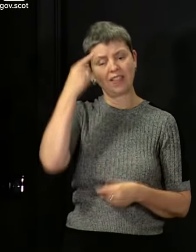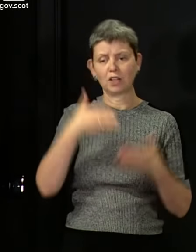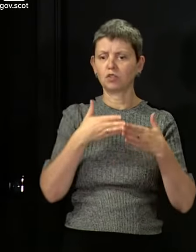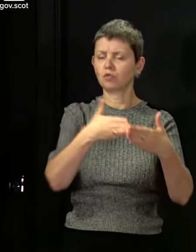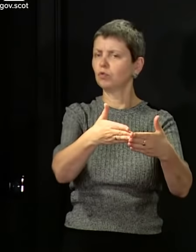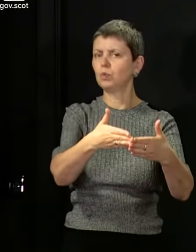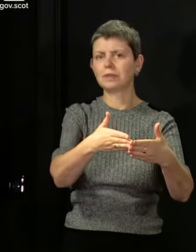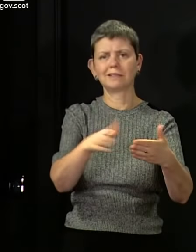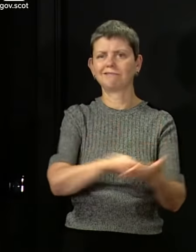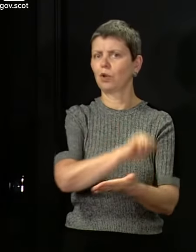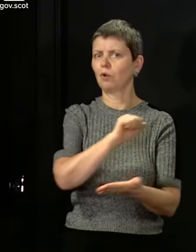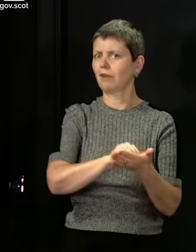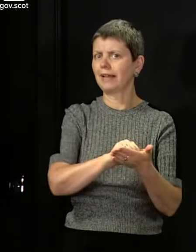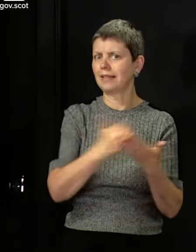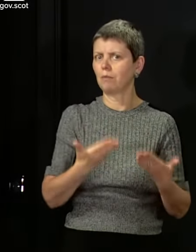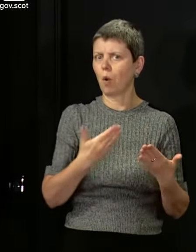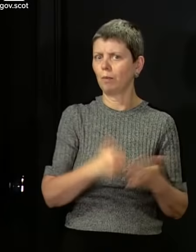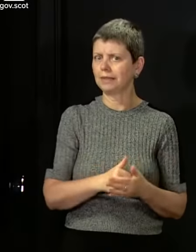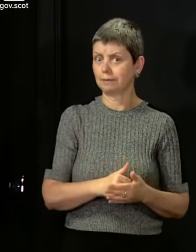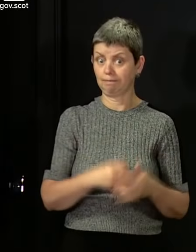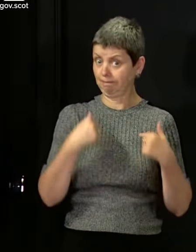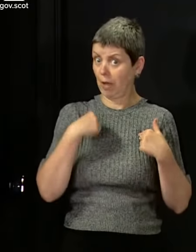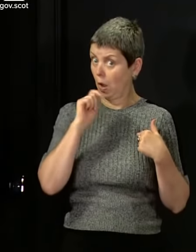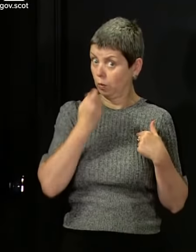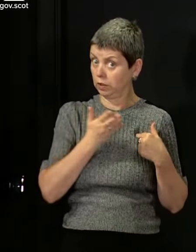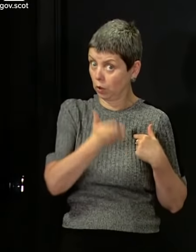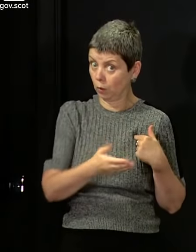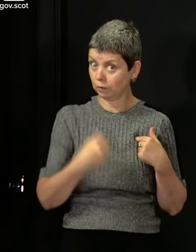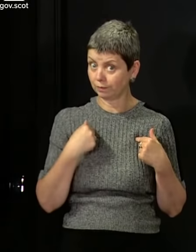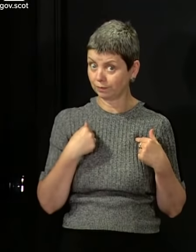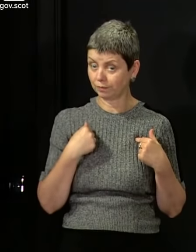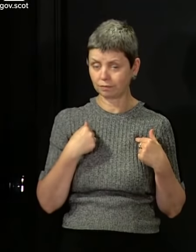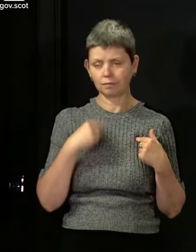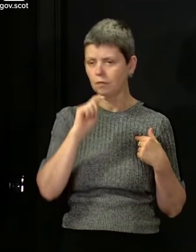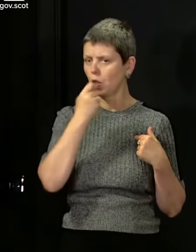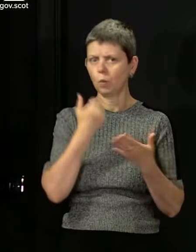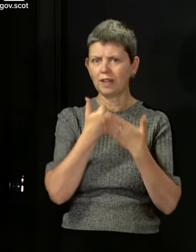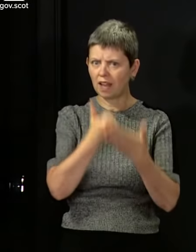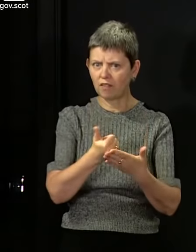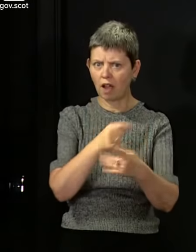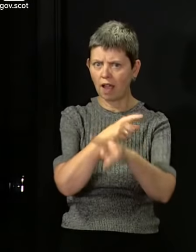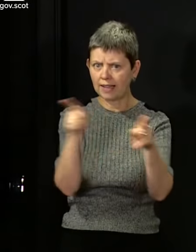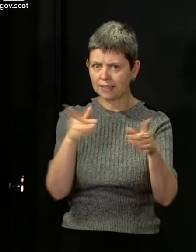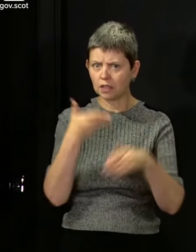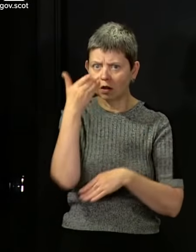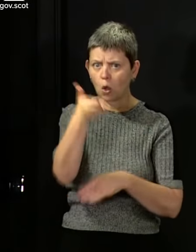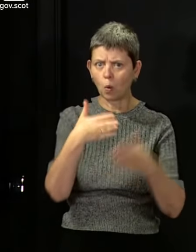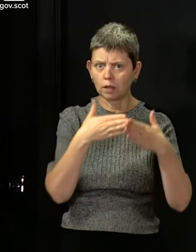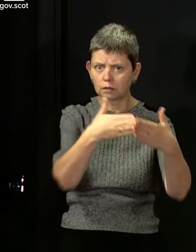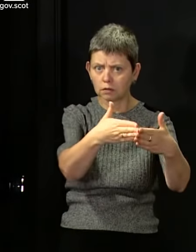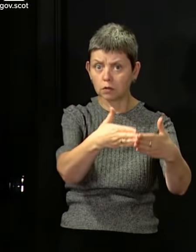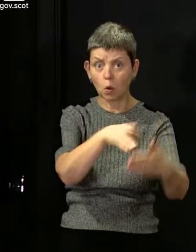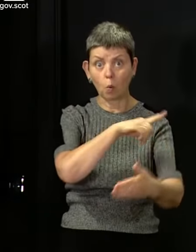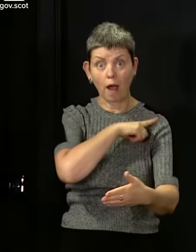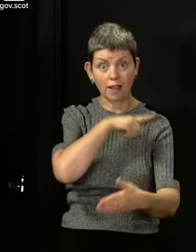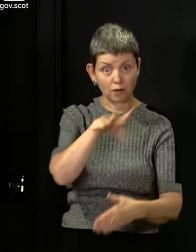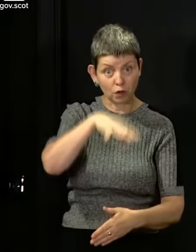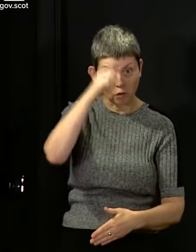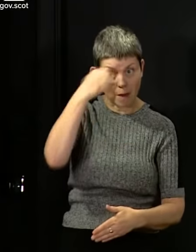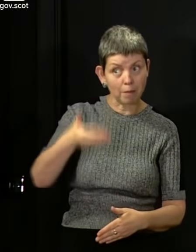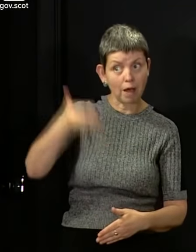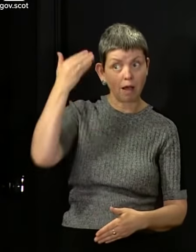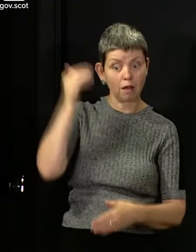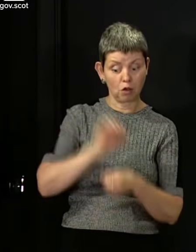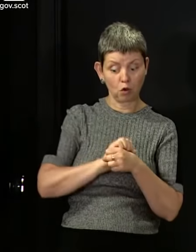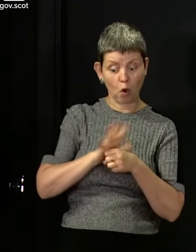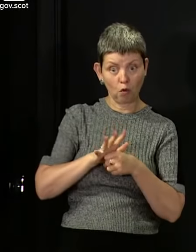something that I would do, and it's not something that I would advise people to do. If you cast your mind back to the early